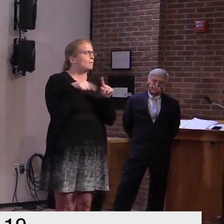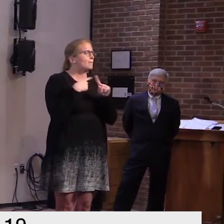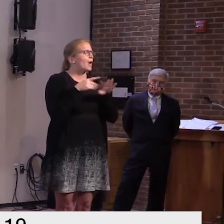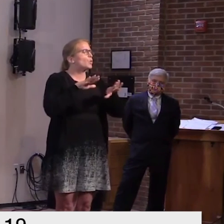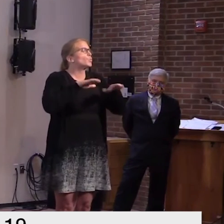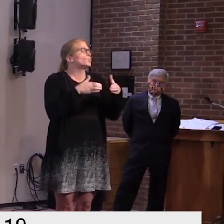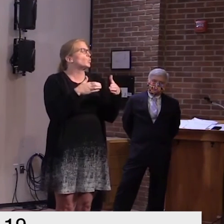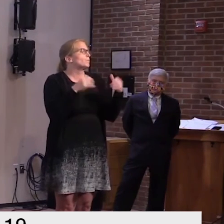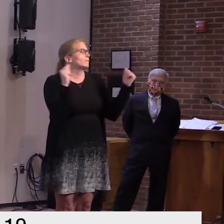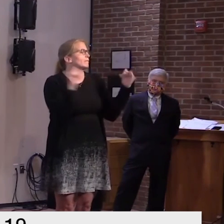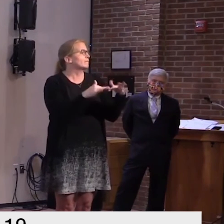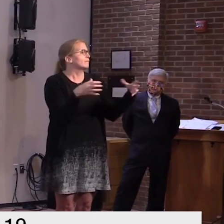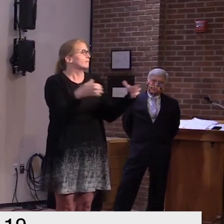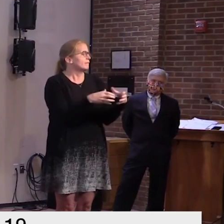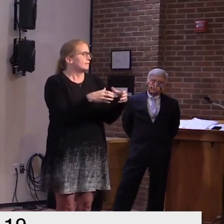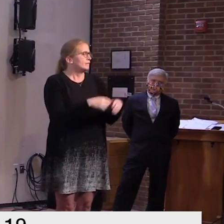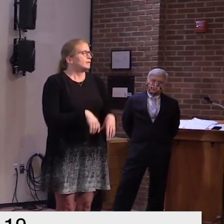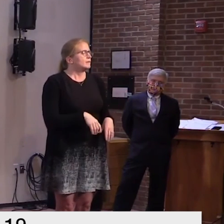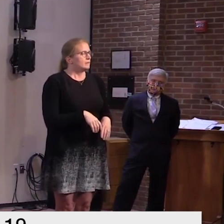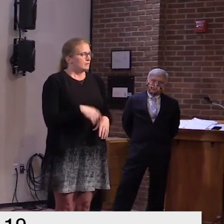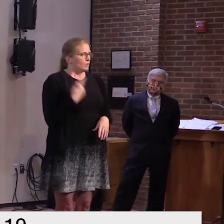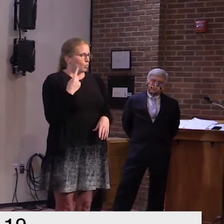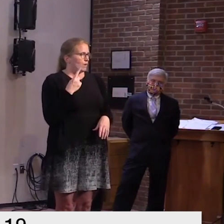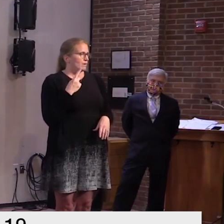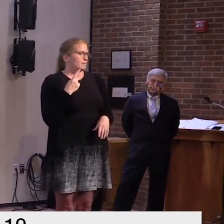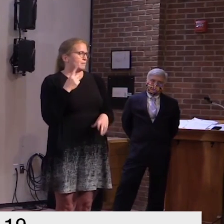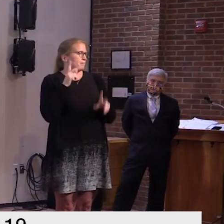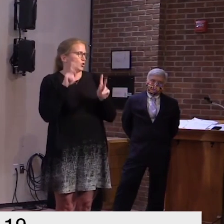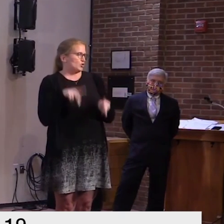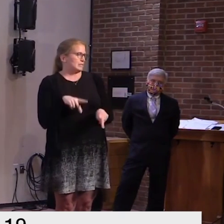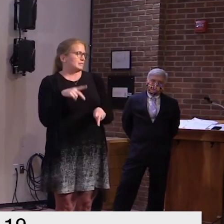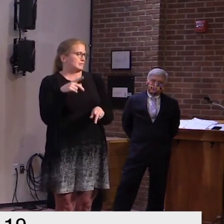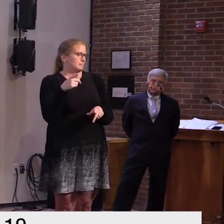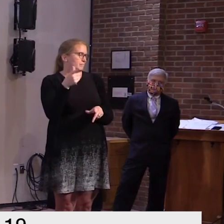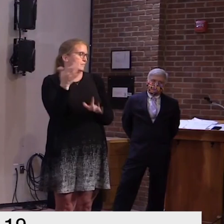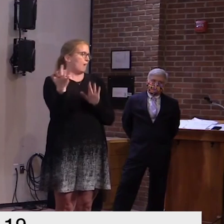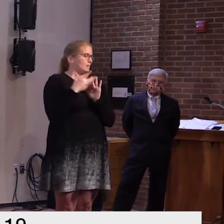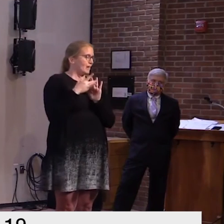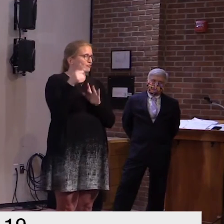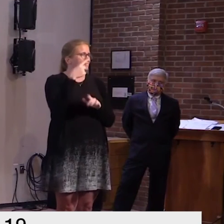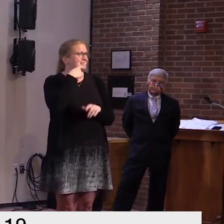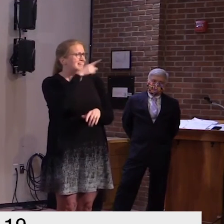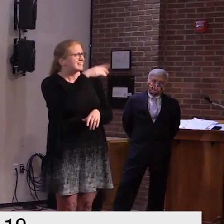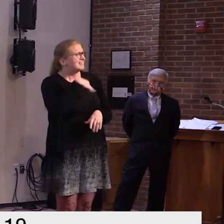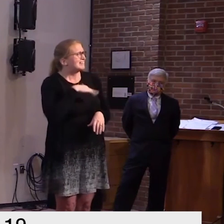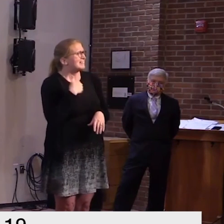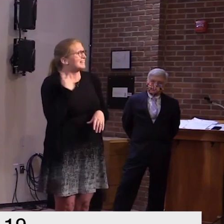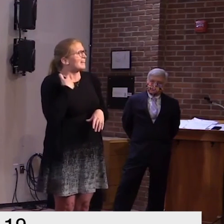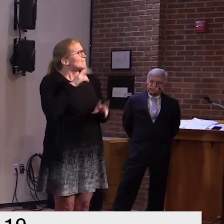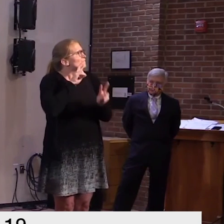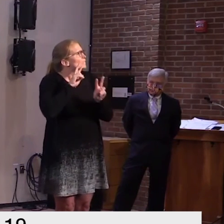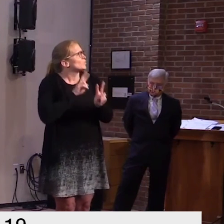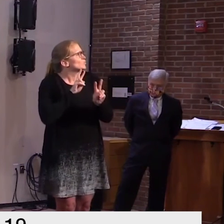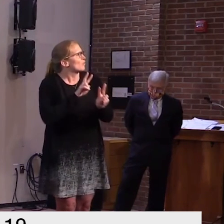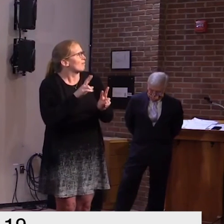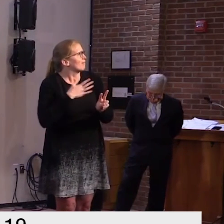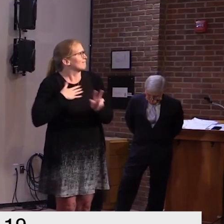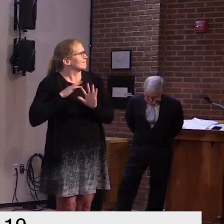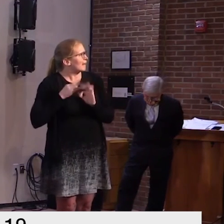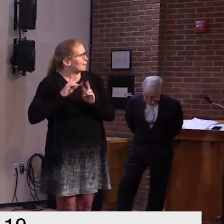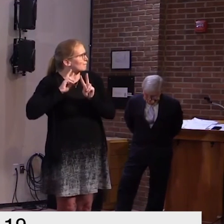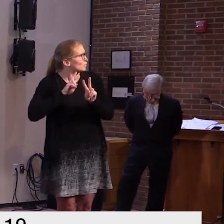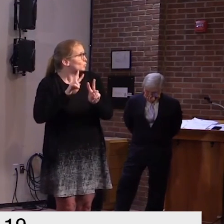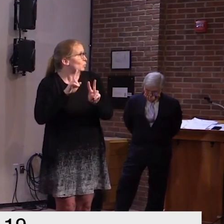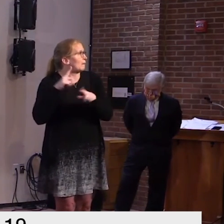viewer that's concerned um about a funeral service that they have been holding off and they're wondering you know if this has been talked about to